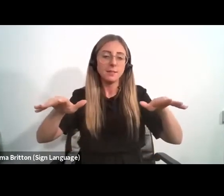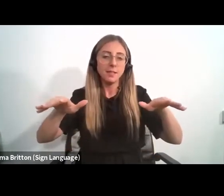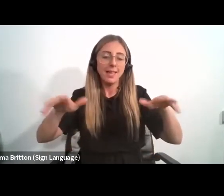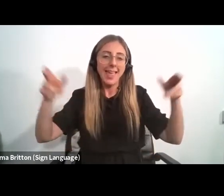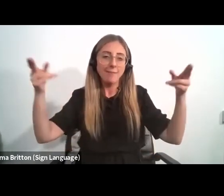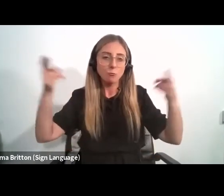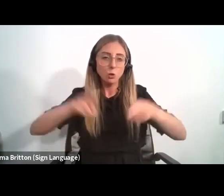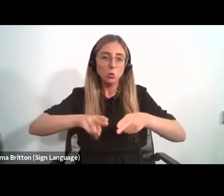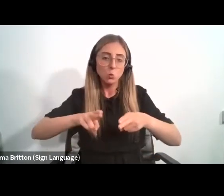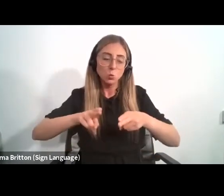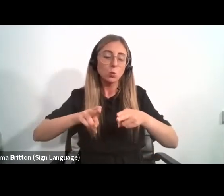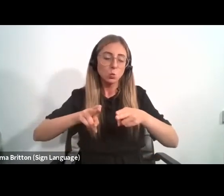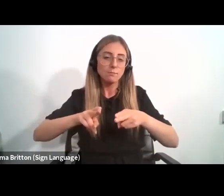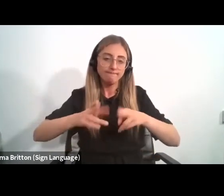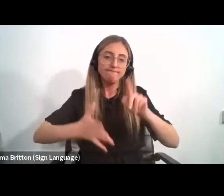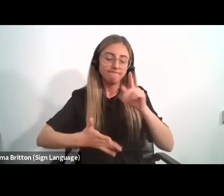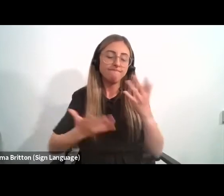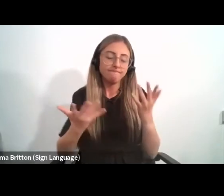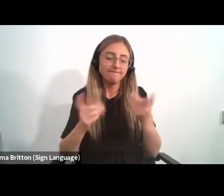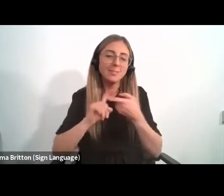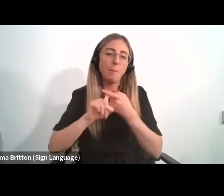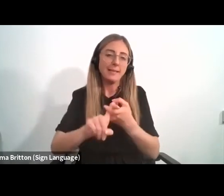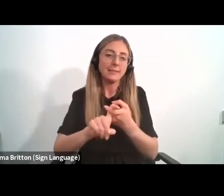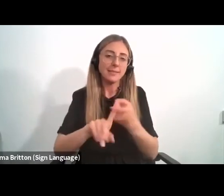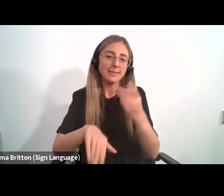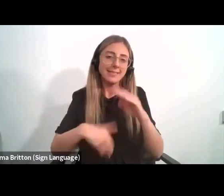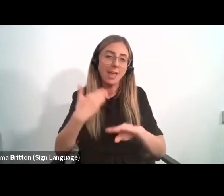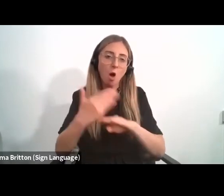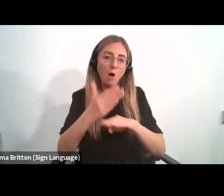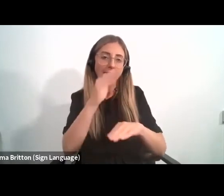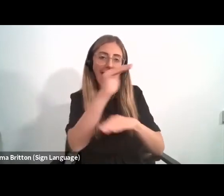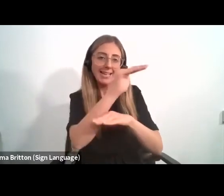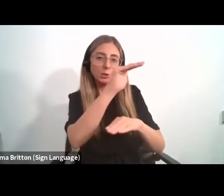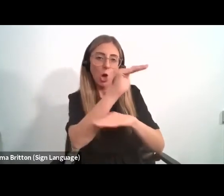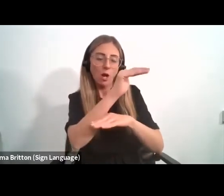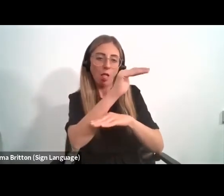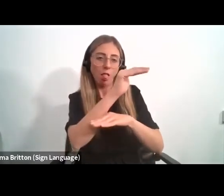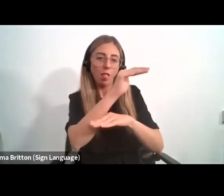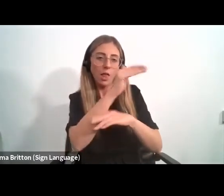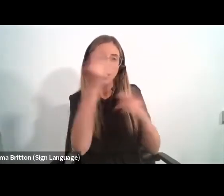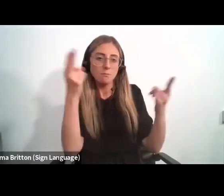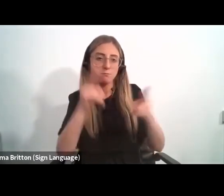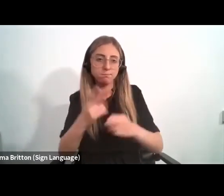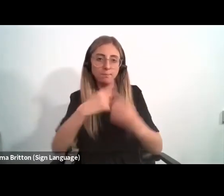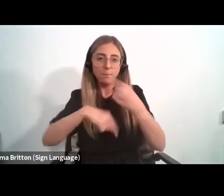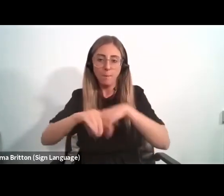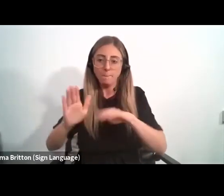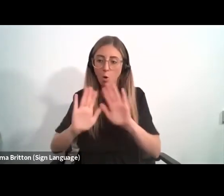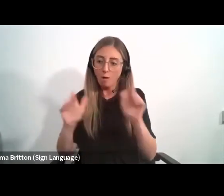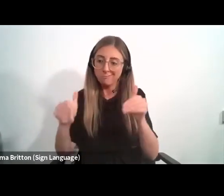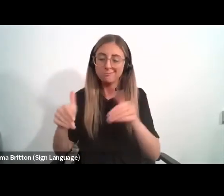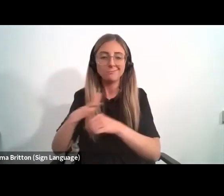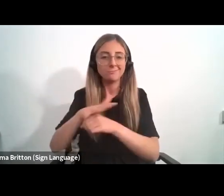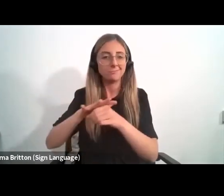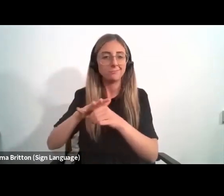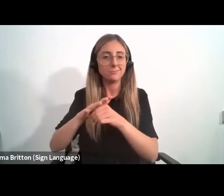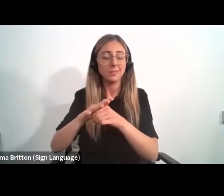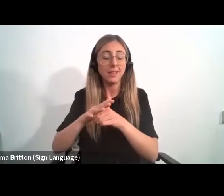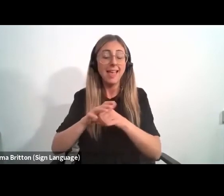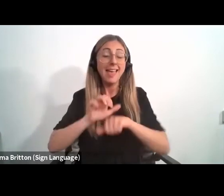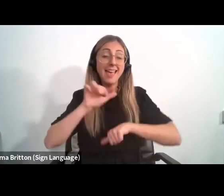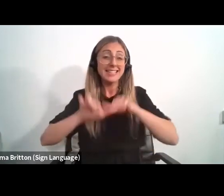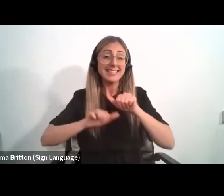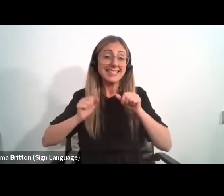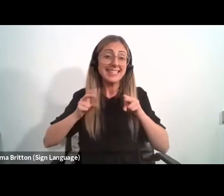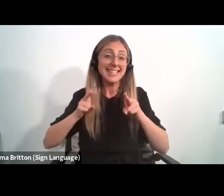reduce its excessive dependency on external debt financing. But creating an ecosystem where the